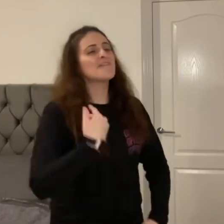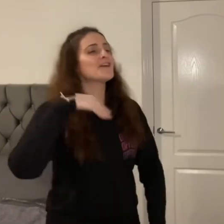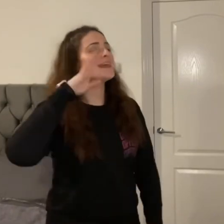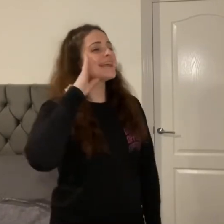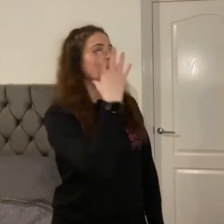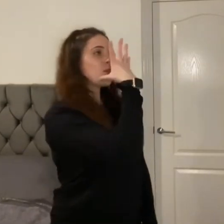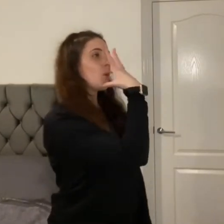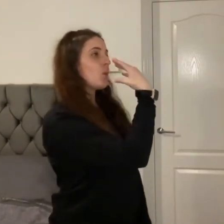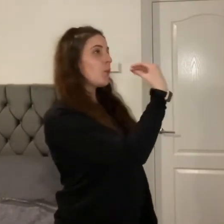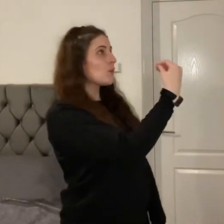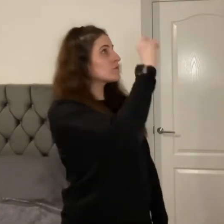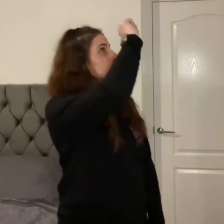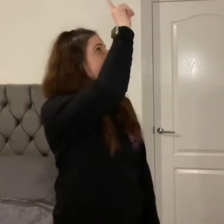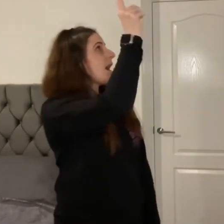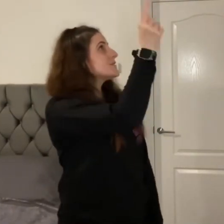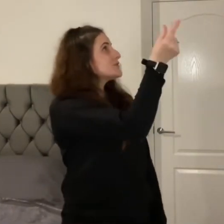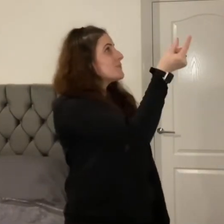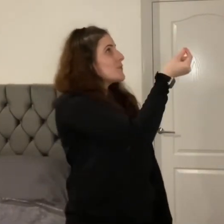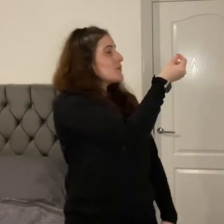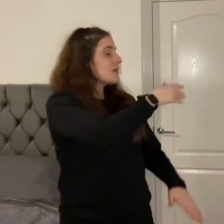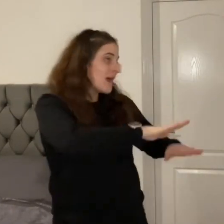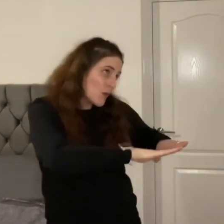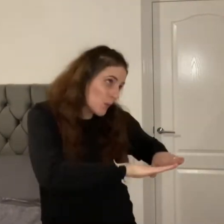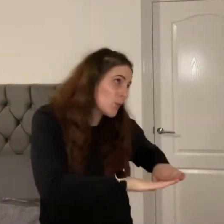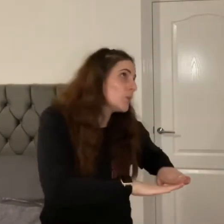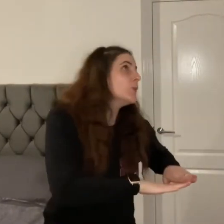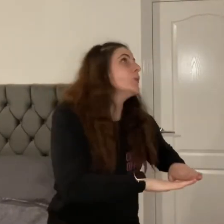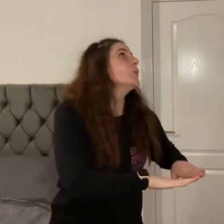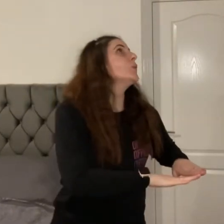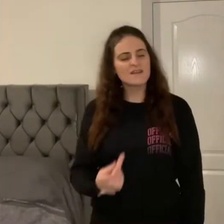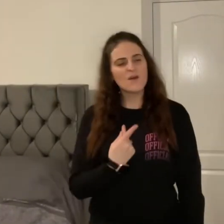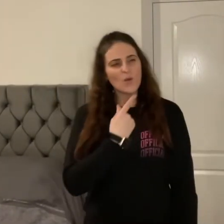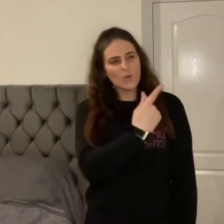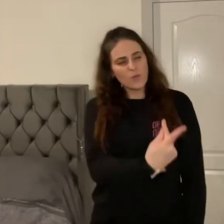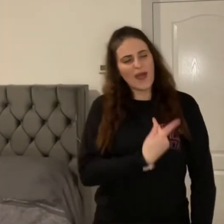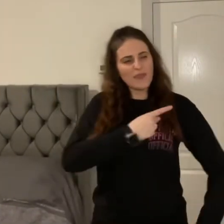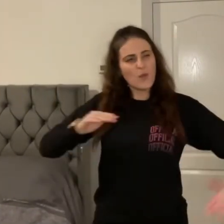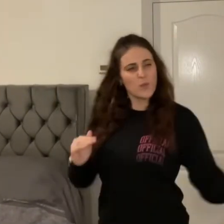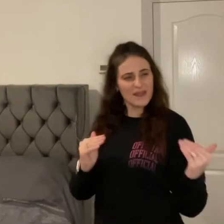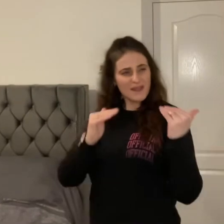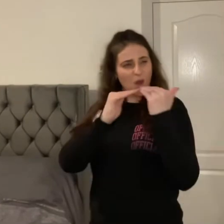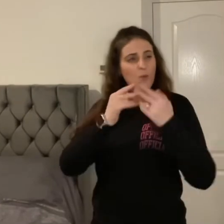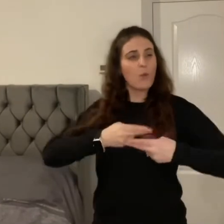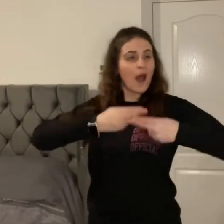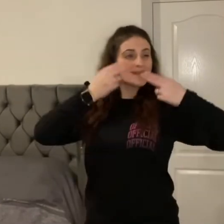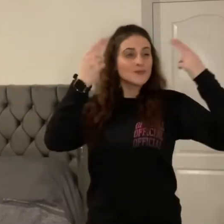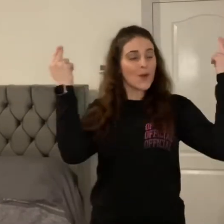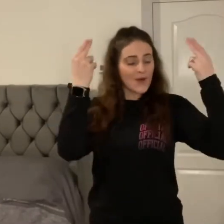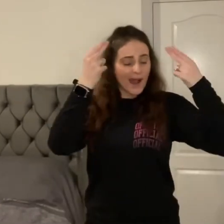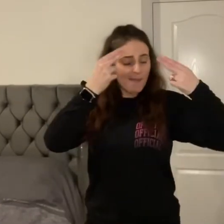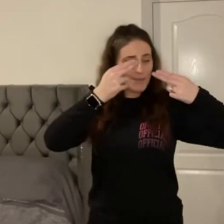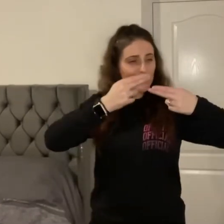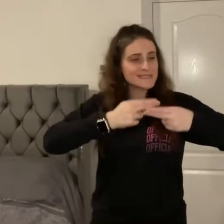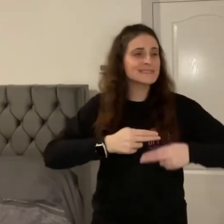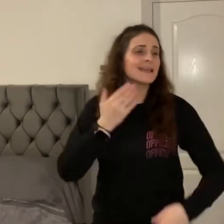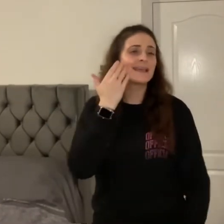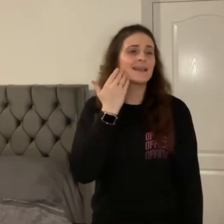hear the wolf cry to the blue corn moon. But whether we are white or copless-skinned,